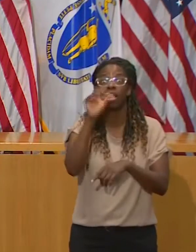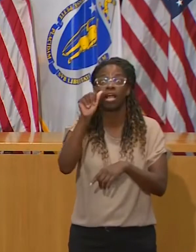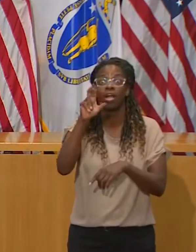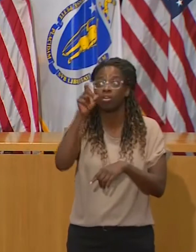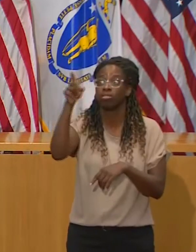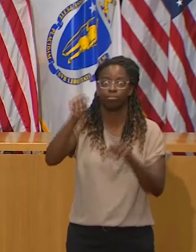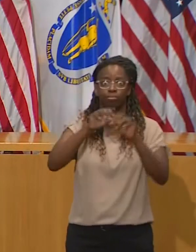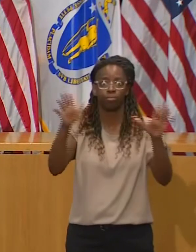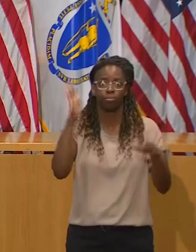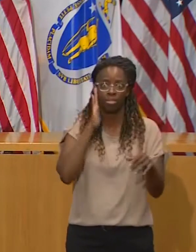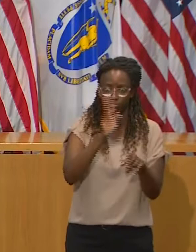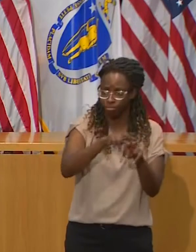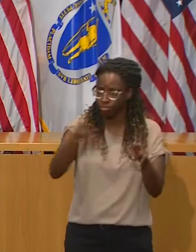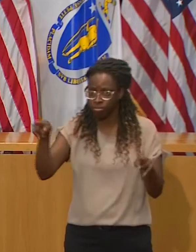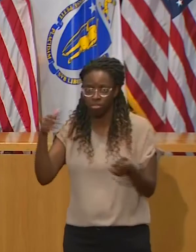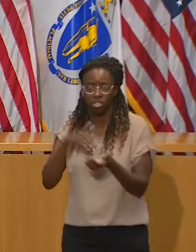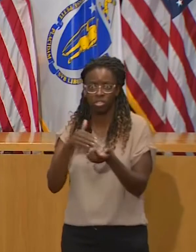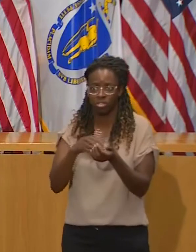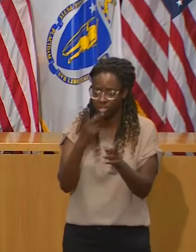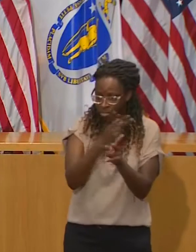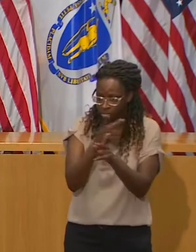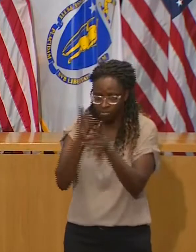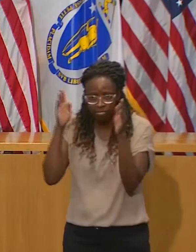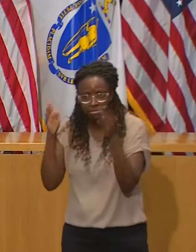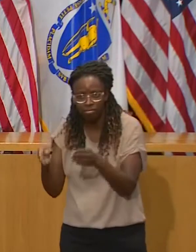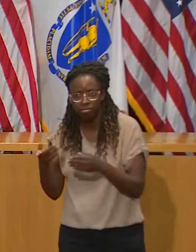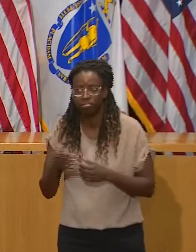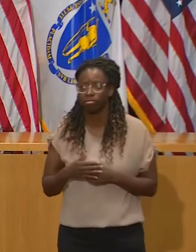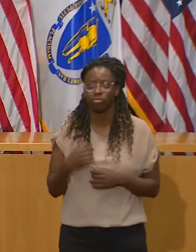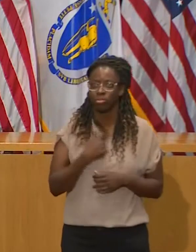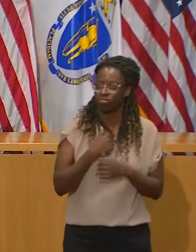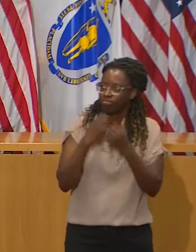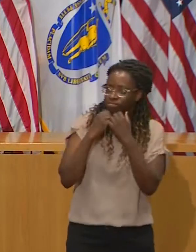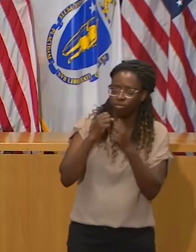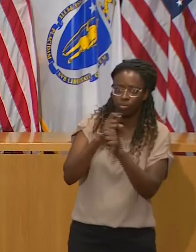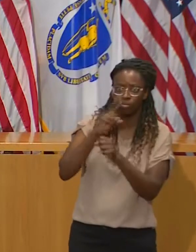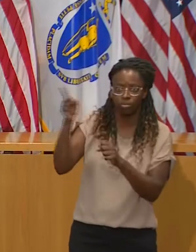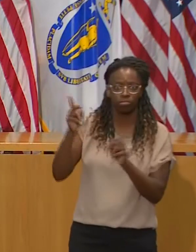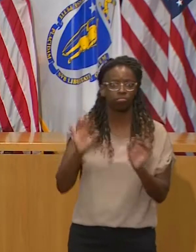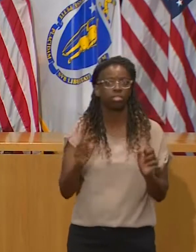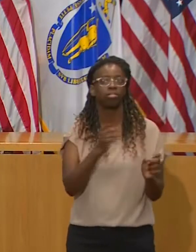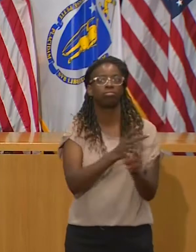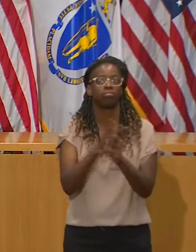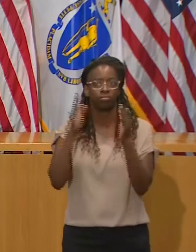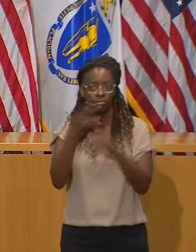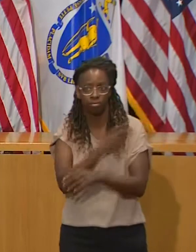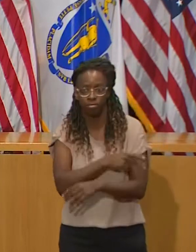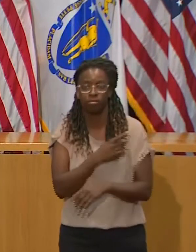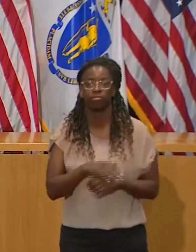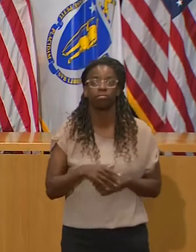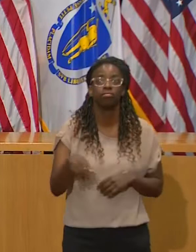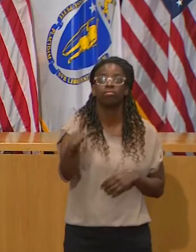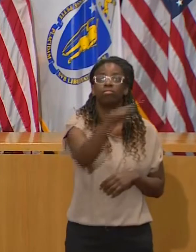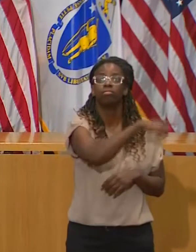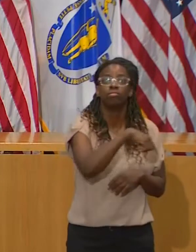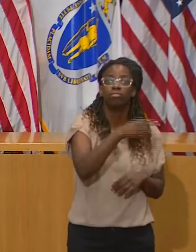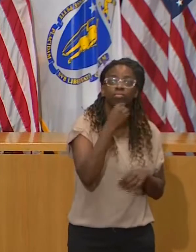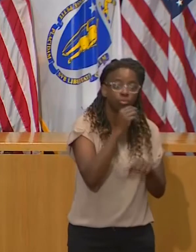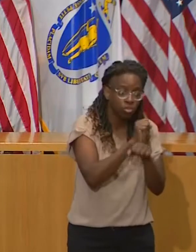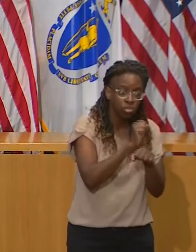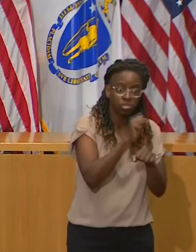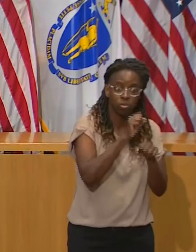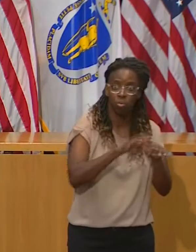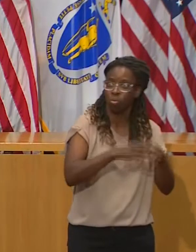don't get a day off in many cases to take care of the sick, putting their own health and concern for their